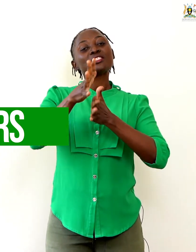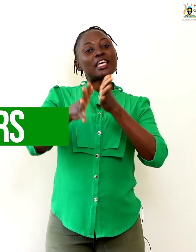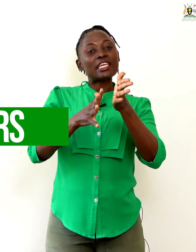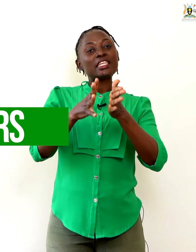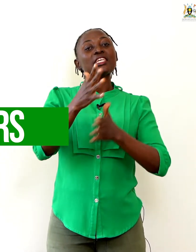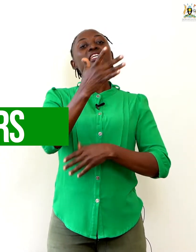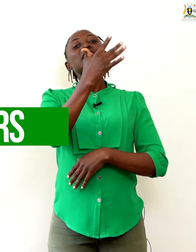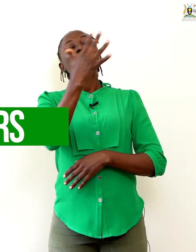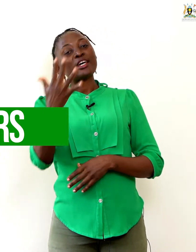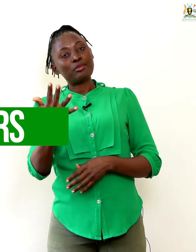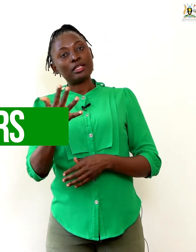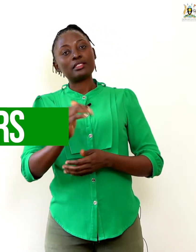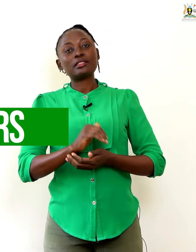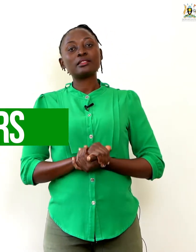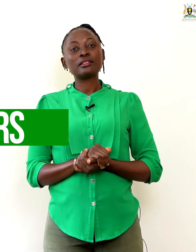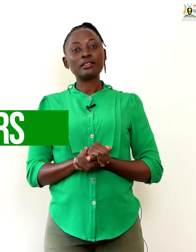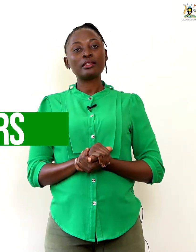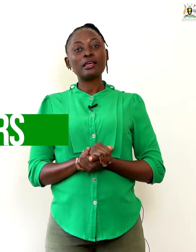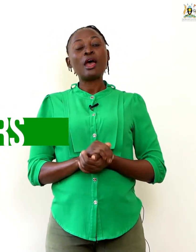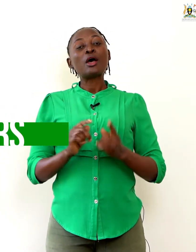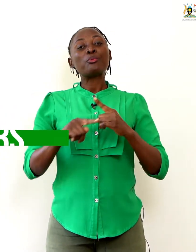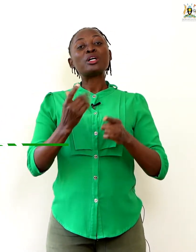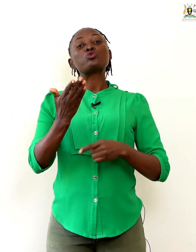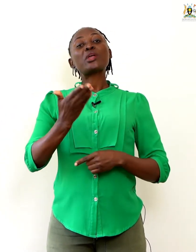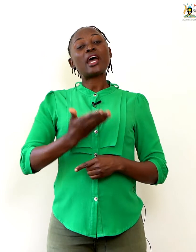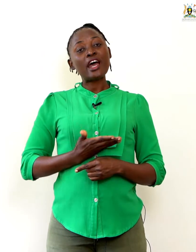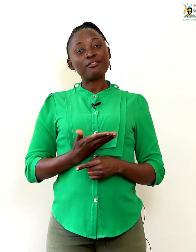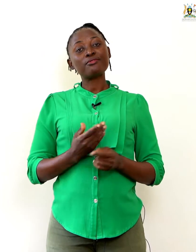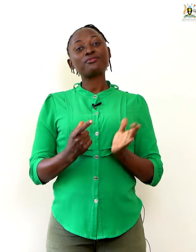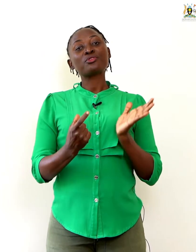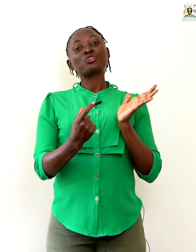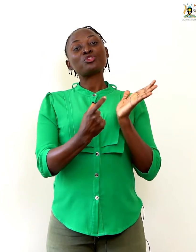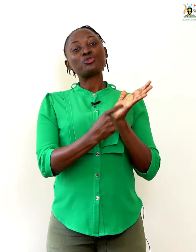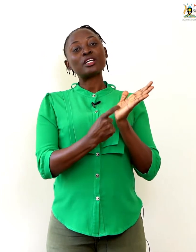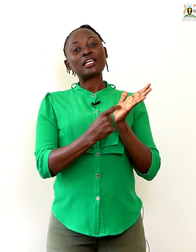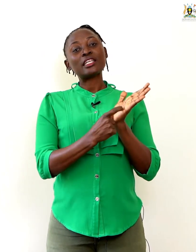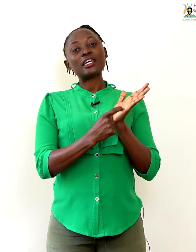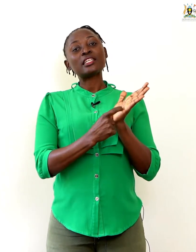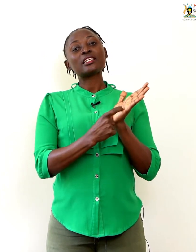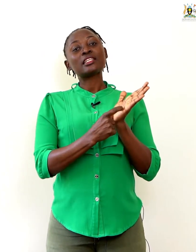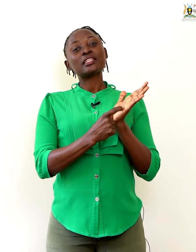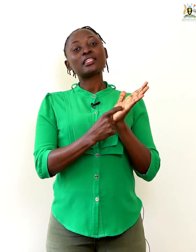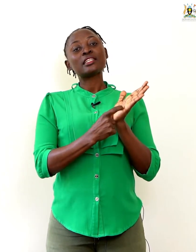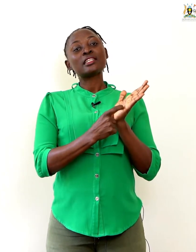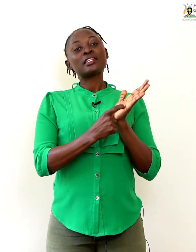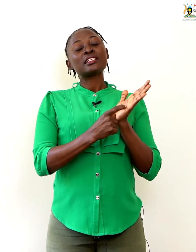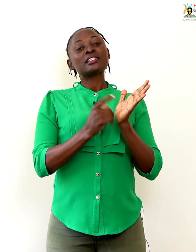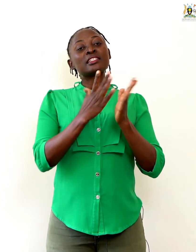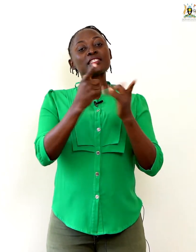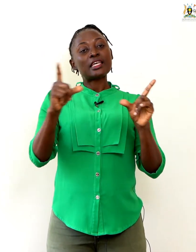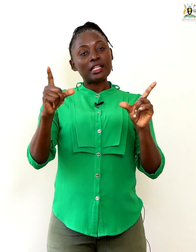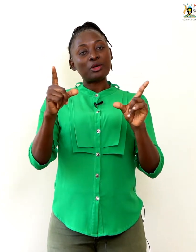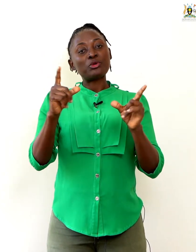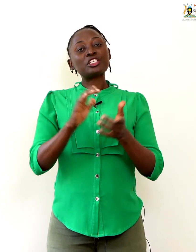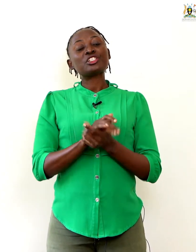signing numbers. But we have Ugandan sign language